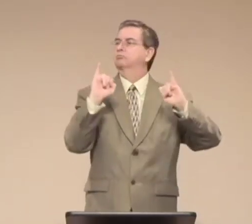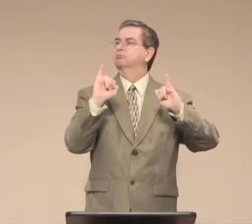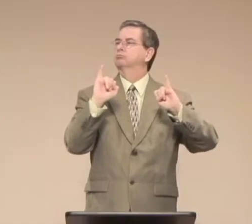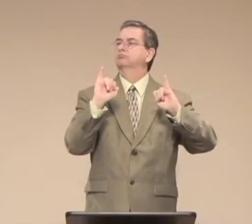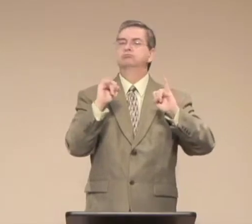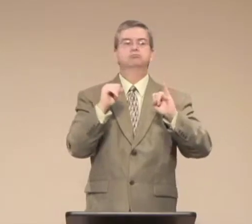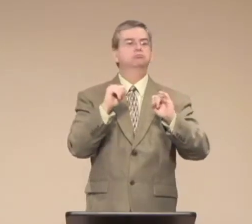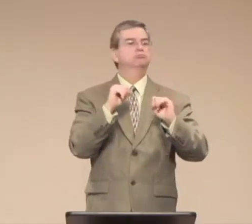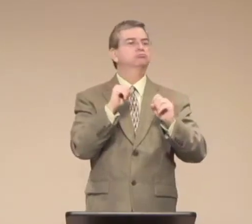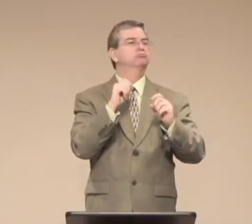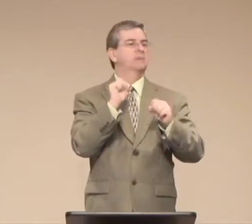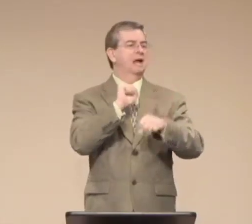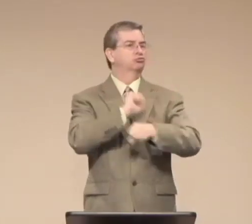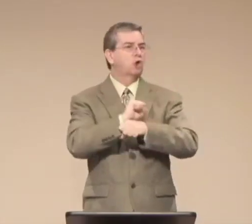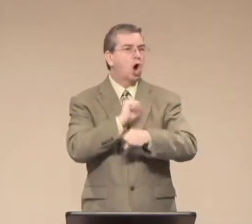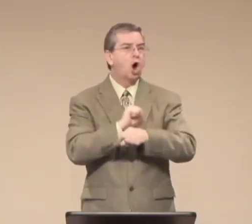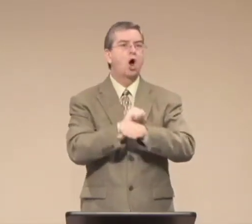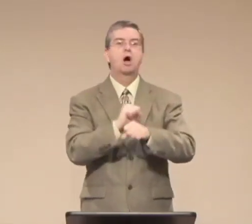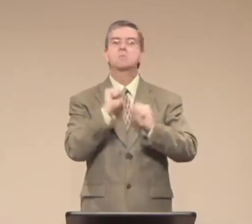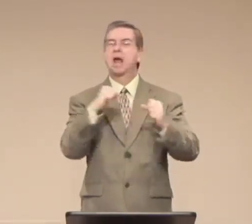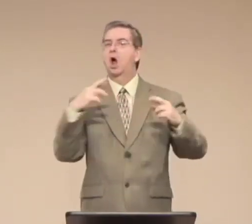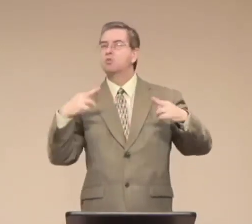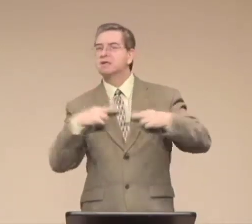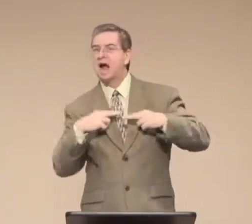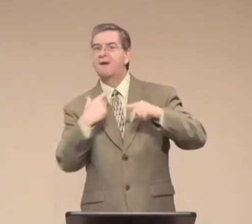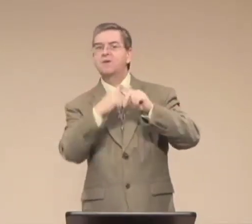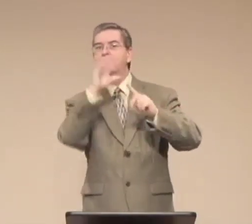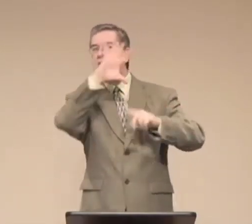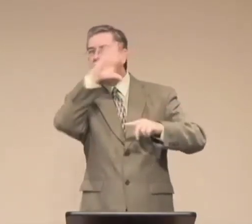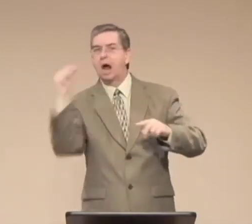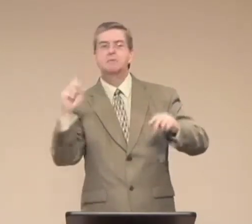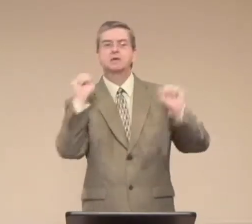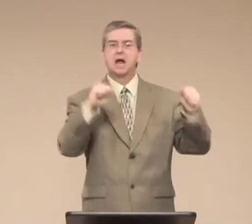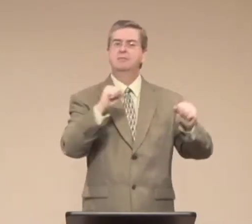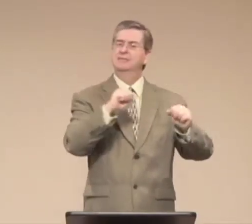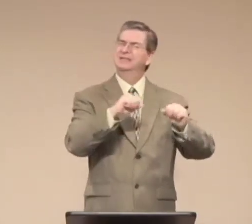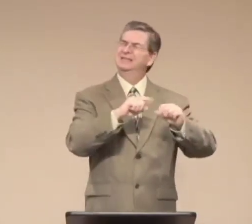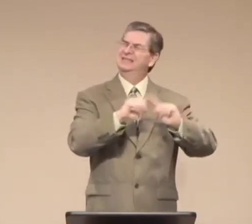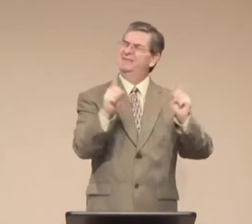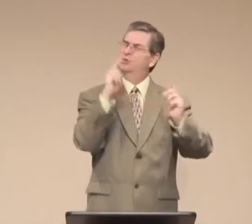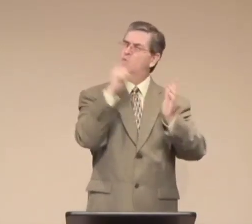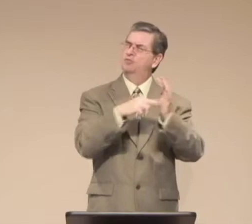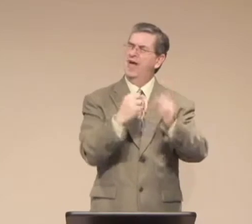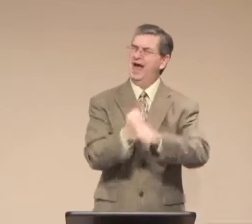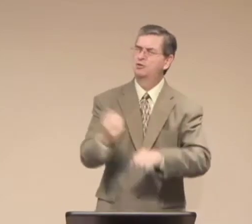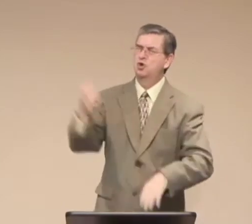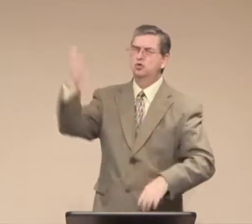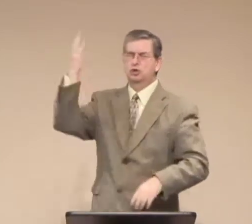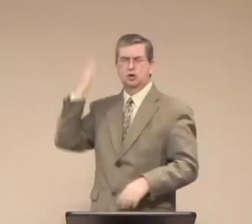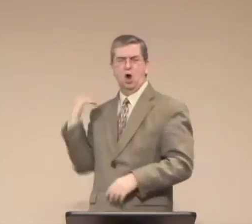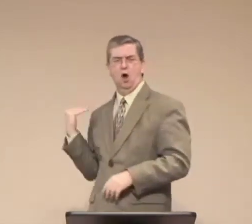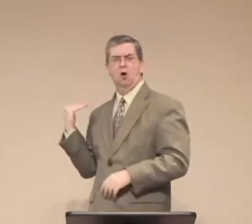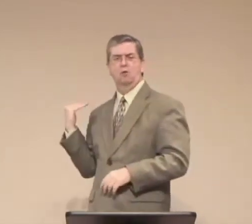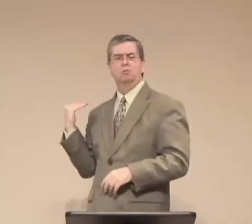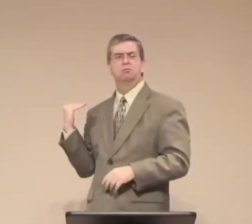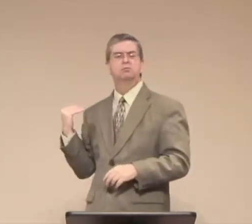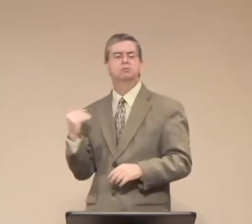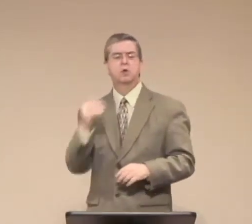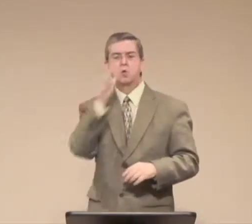But today, culture has changed. Women have become more independent. They are part of the workforce